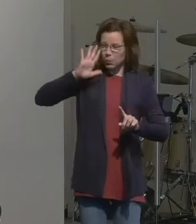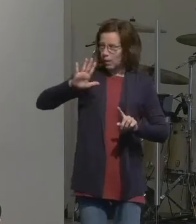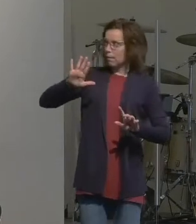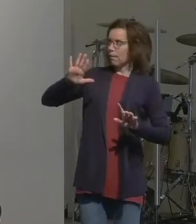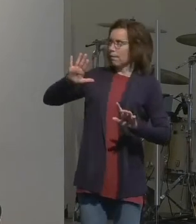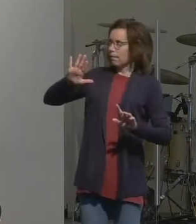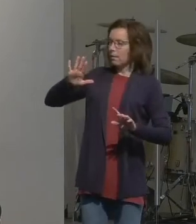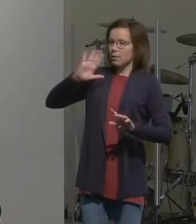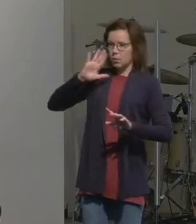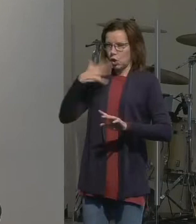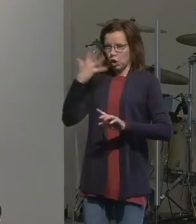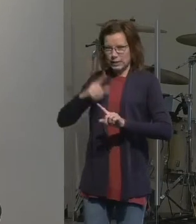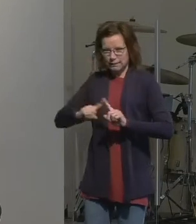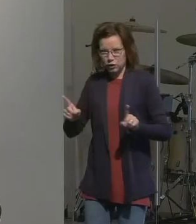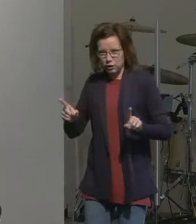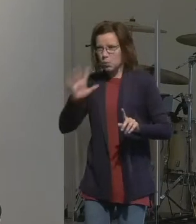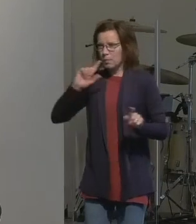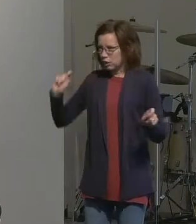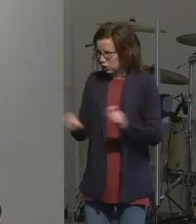found you.